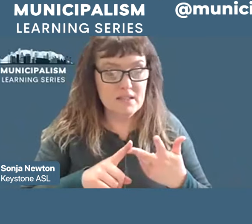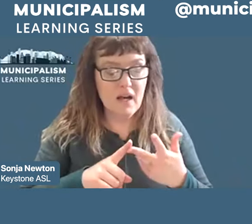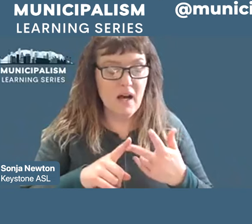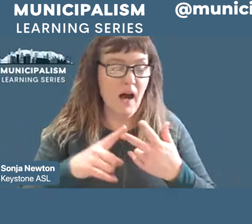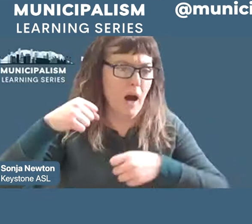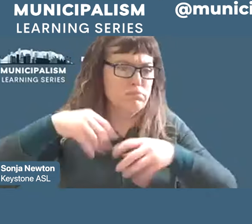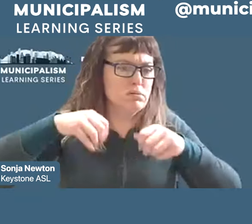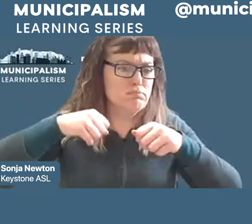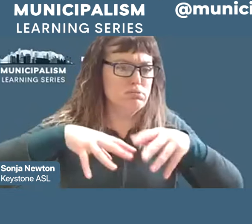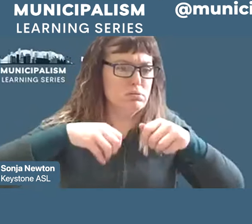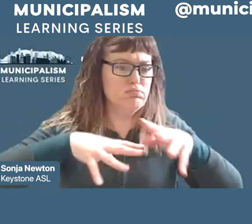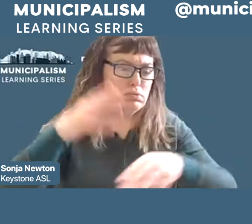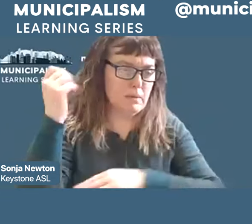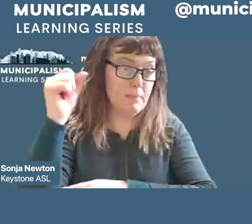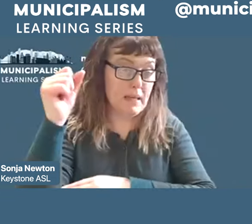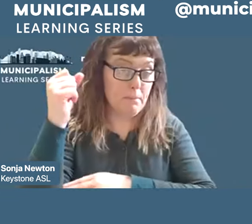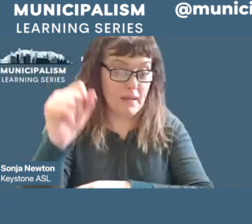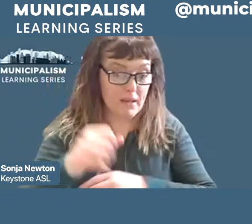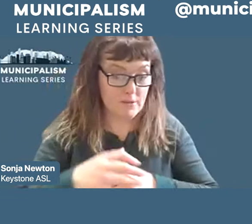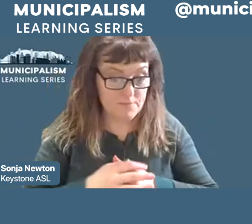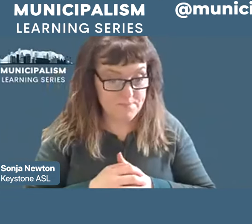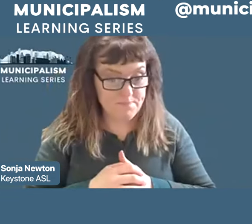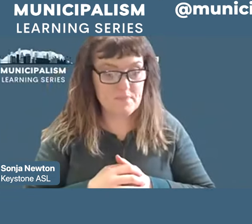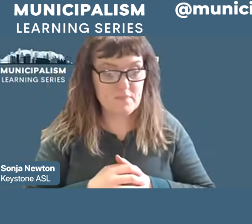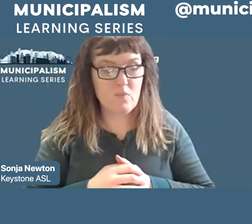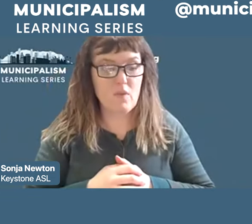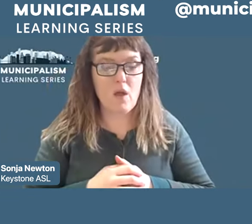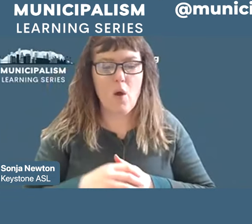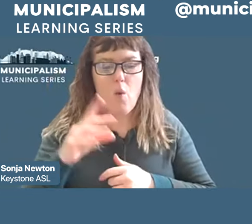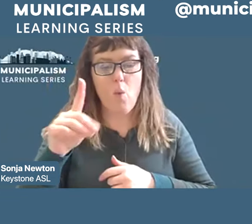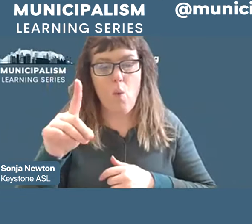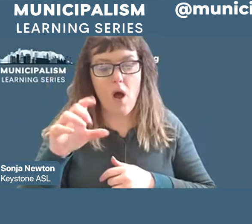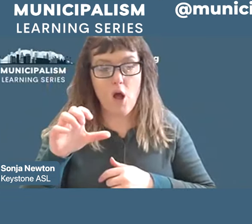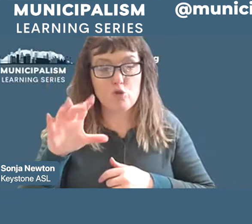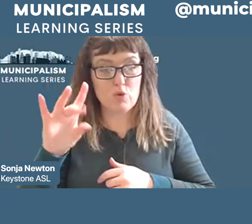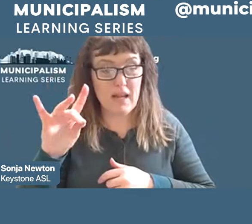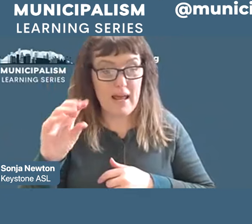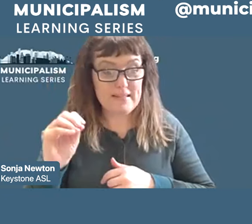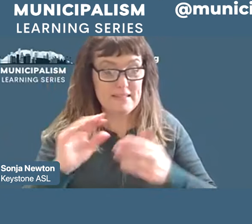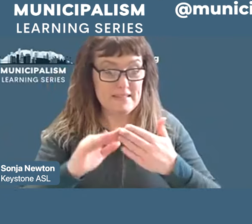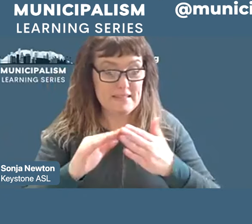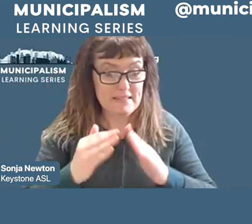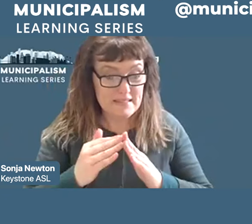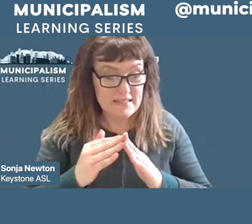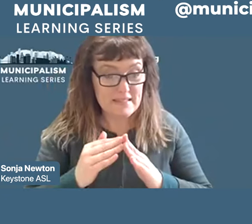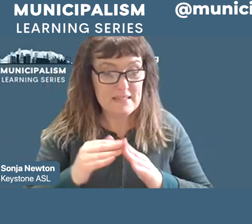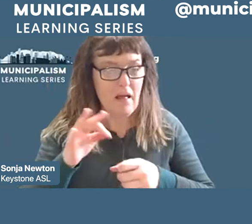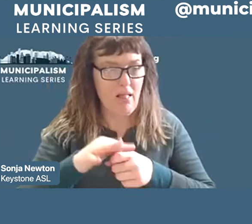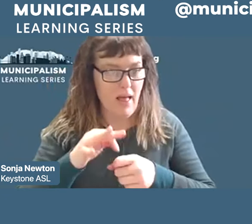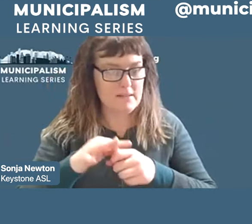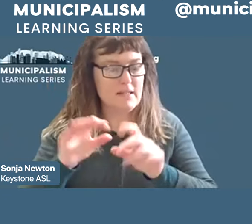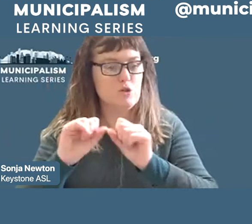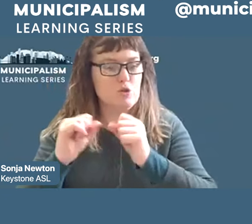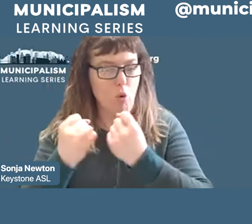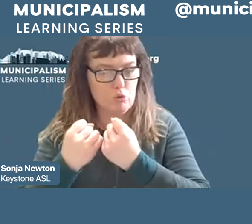socialist governments, just between 1911 and 1920. Ohio cities